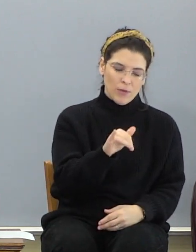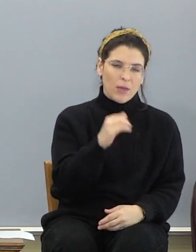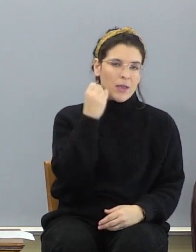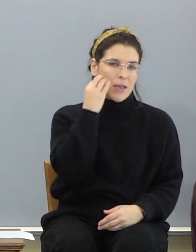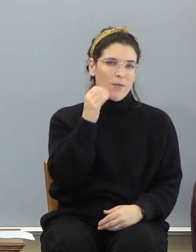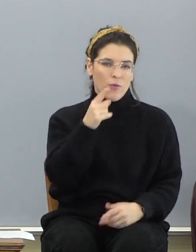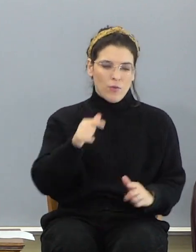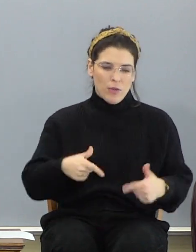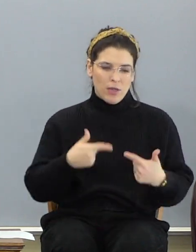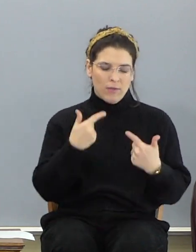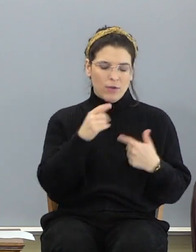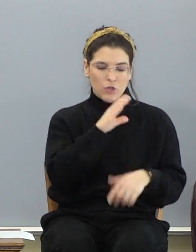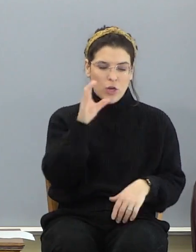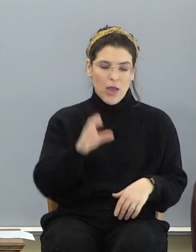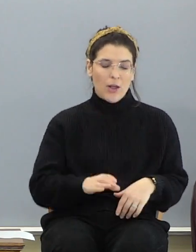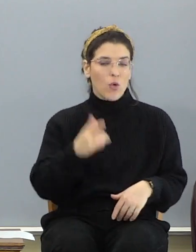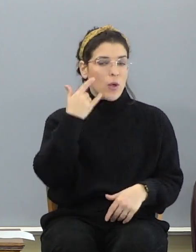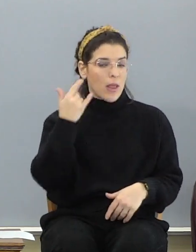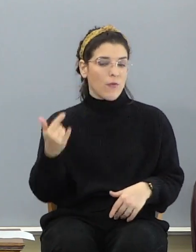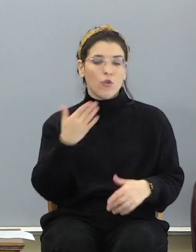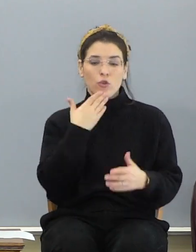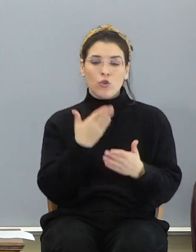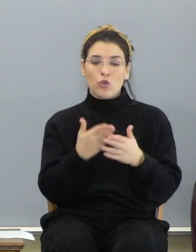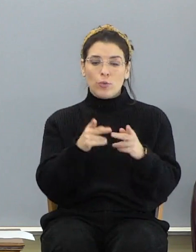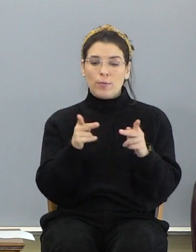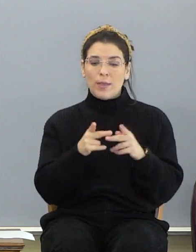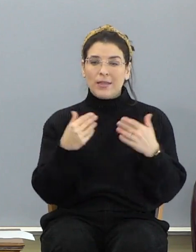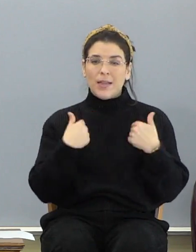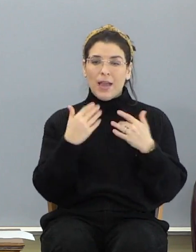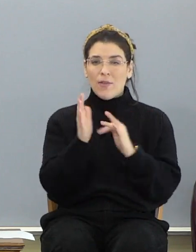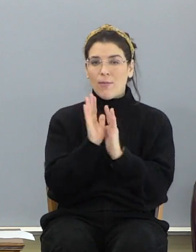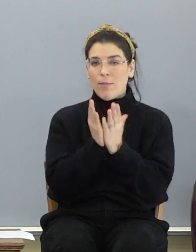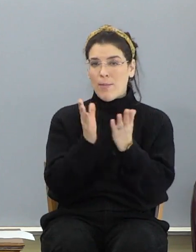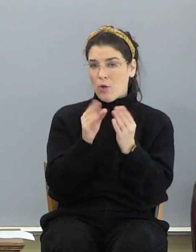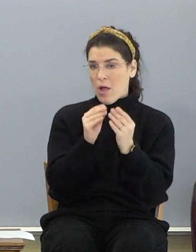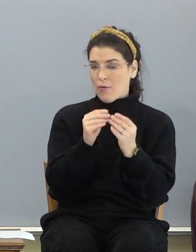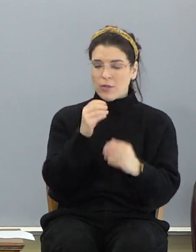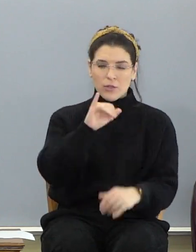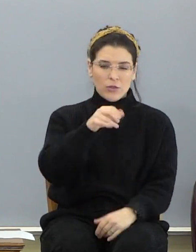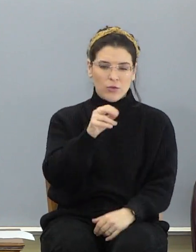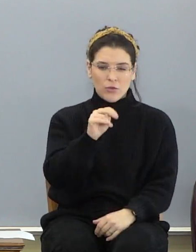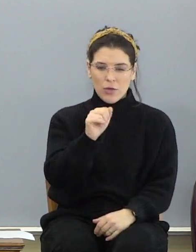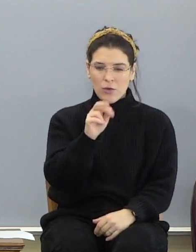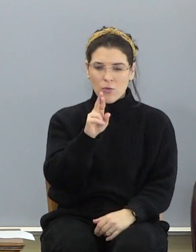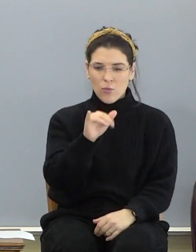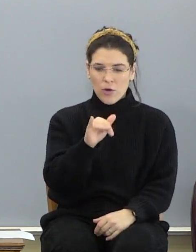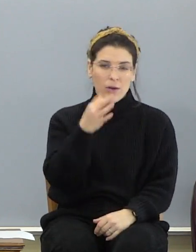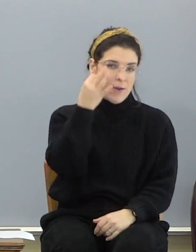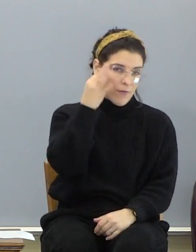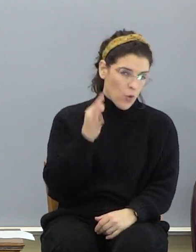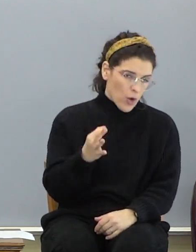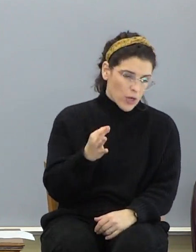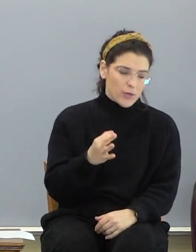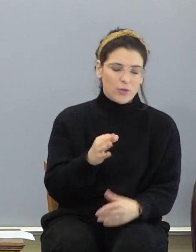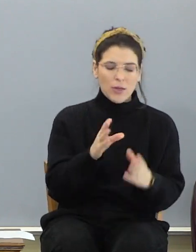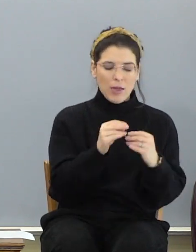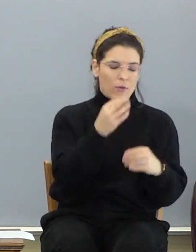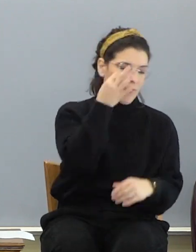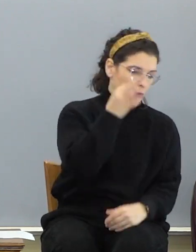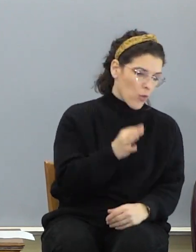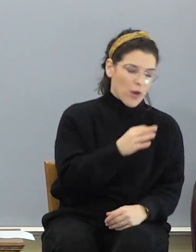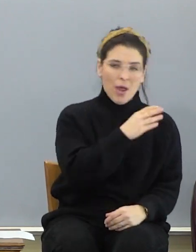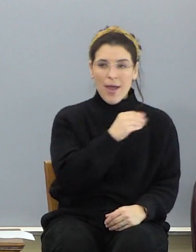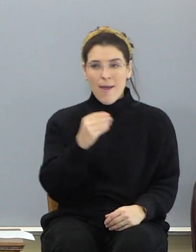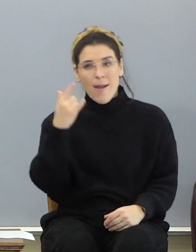you live in Chicago, California is a good place to have a Bible conference. In January, Florida. So I've had conferences in Florida and